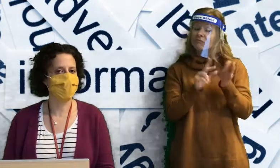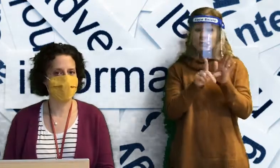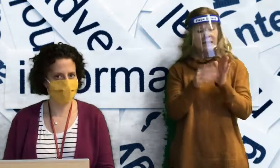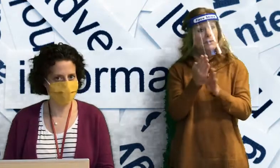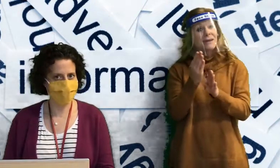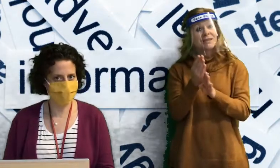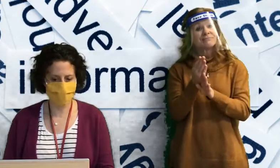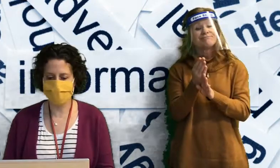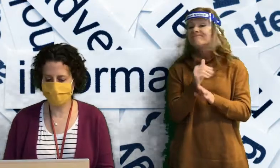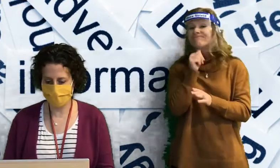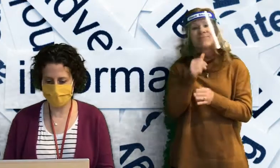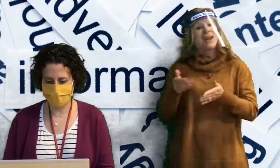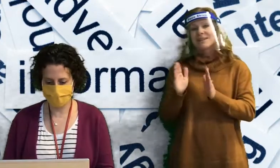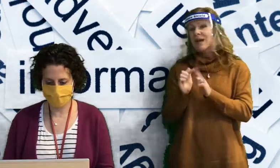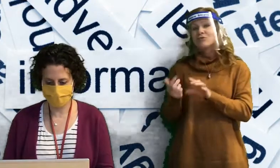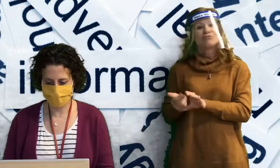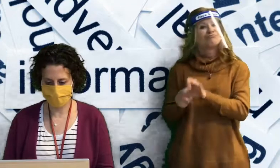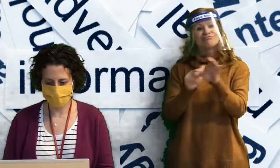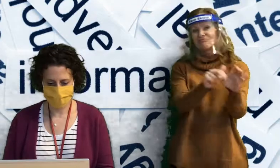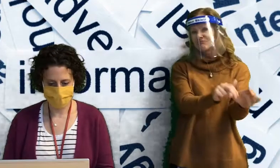you will not be allowed to ride.